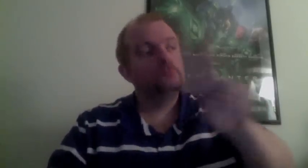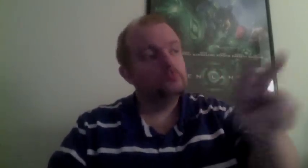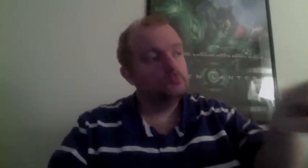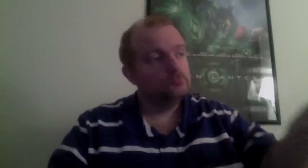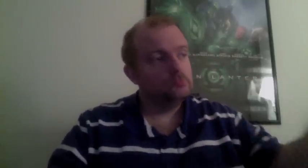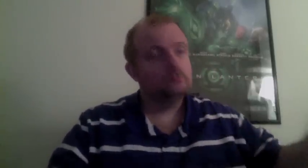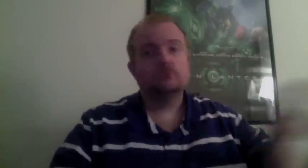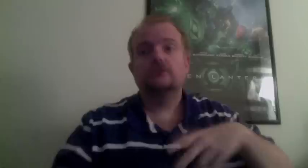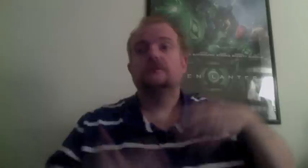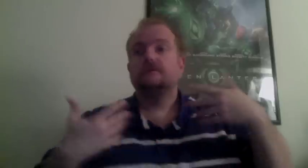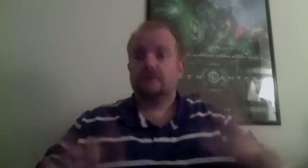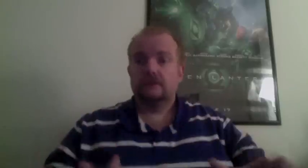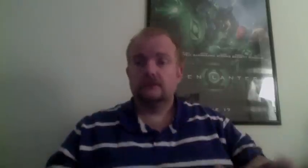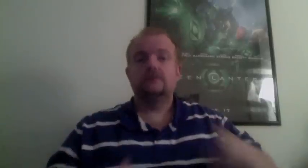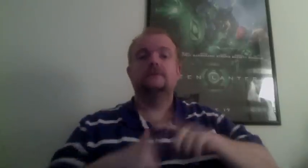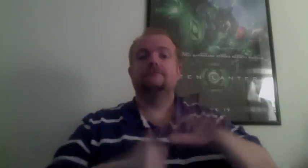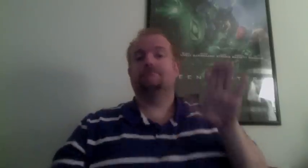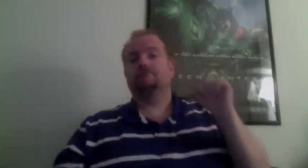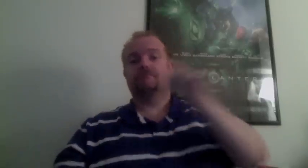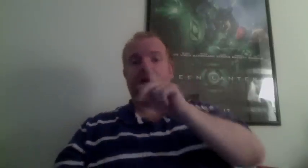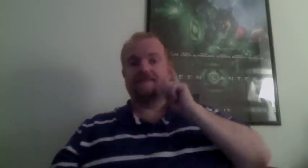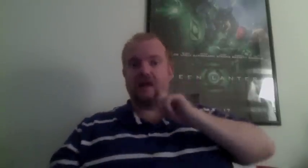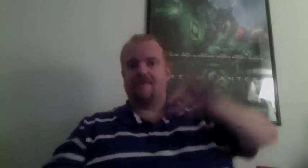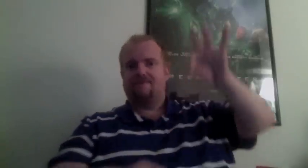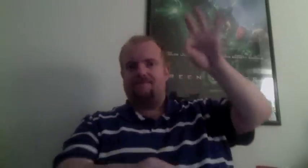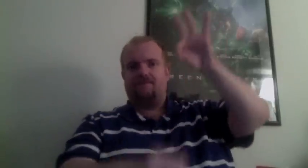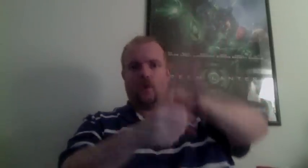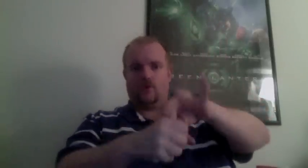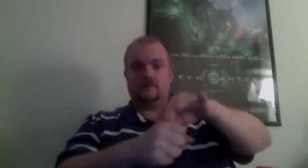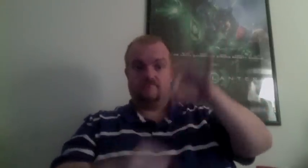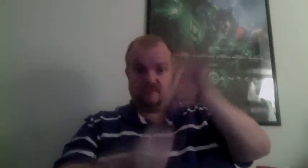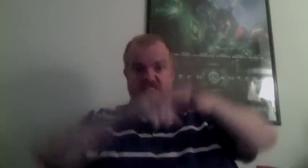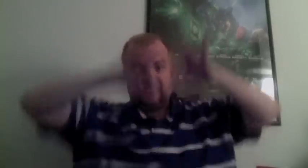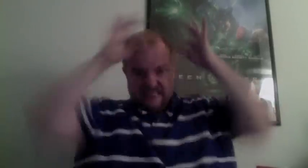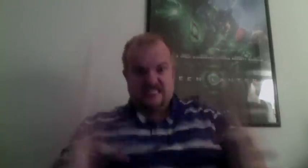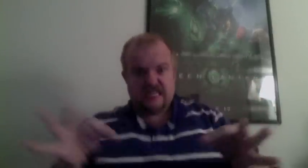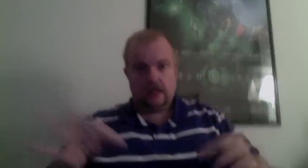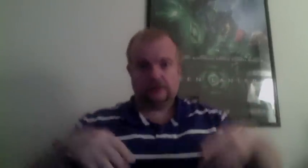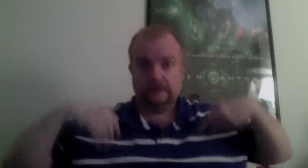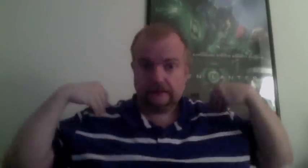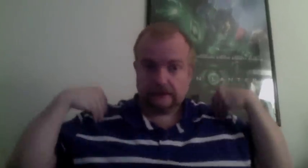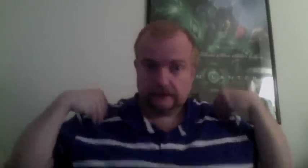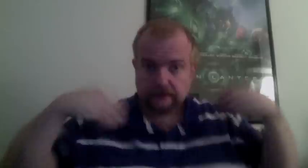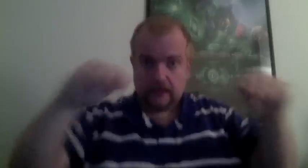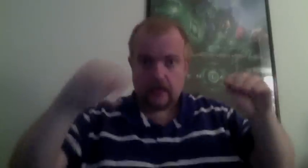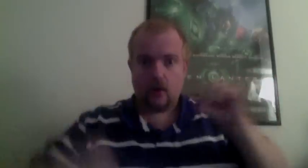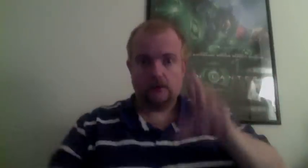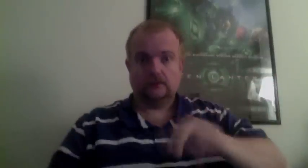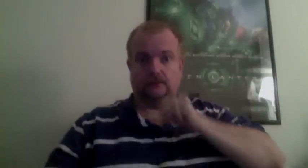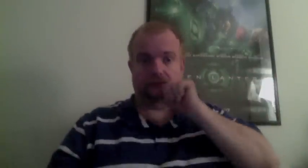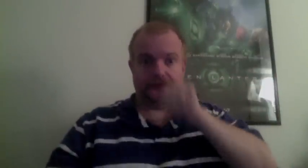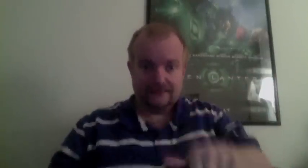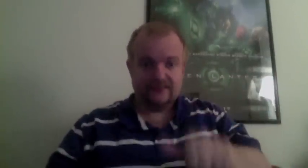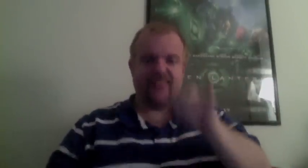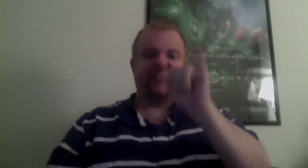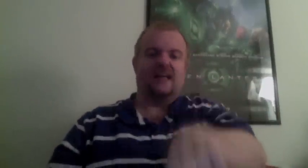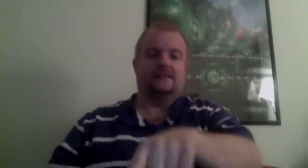F-35 will be another great addition to our inventory. Quite three versions of the airplane. A Navy version, a Marine Corps